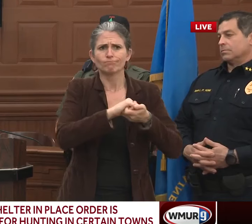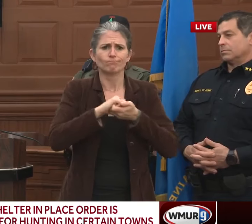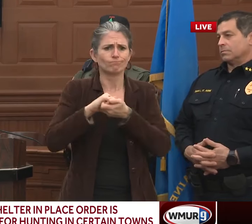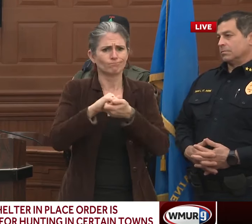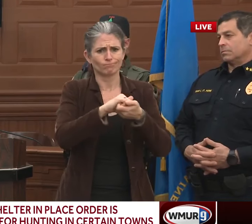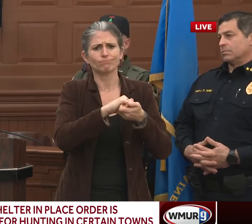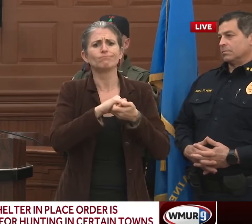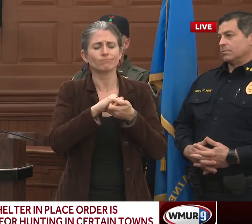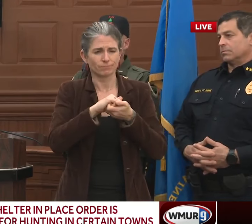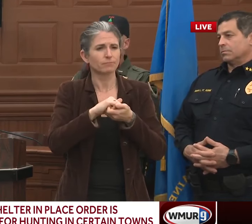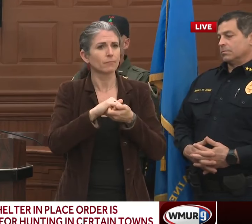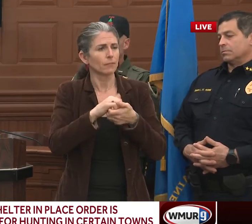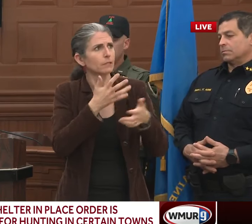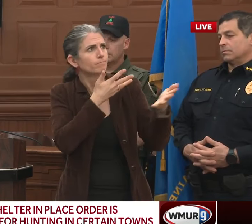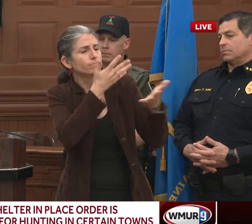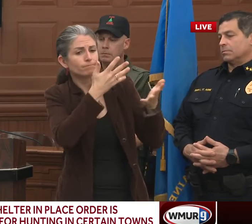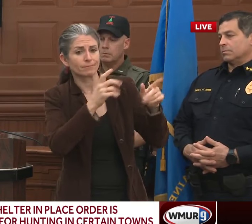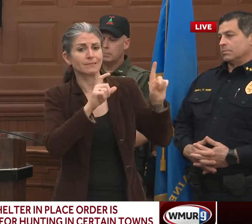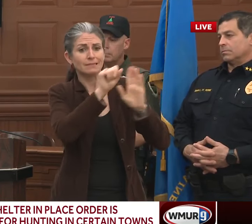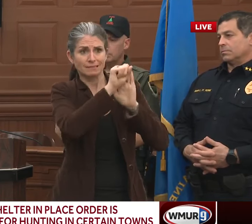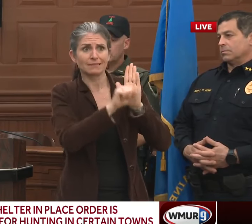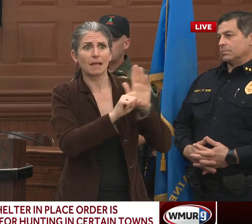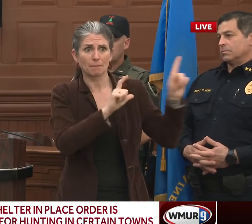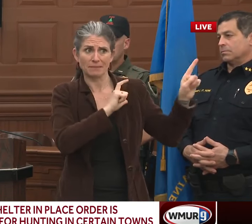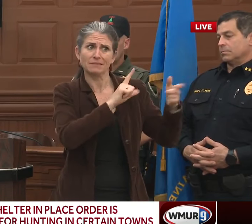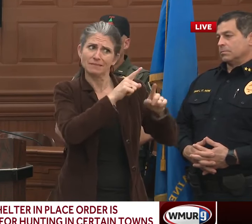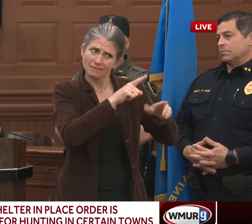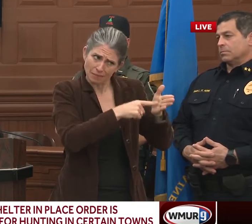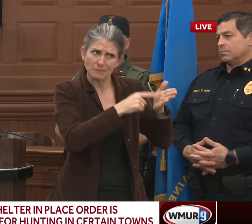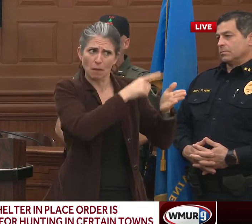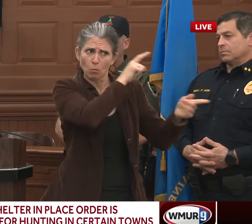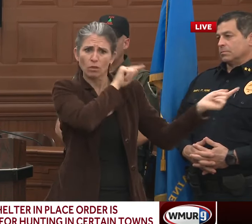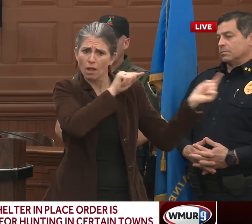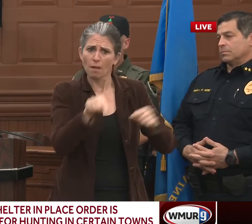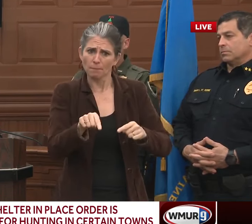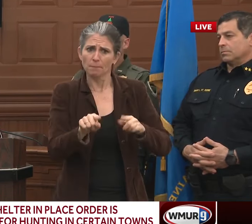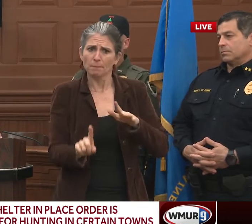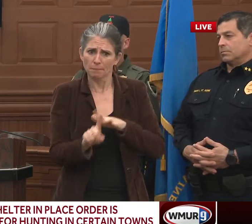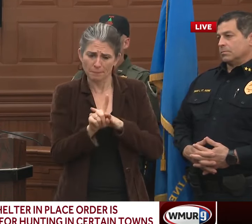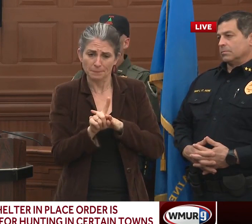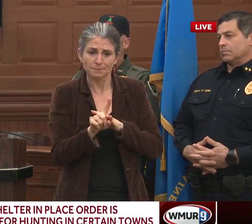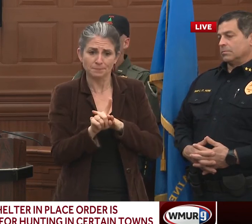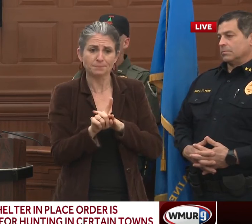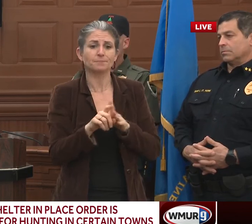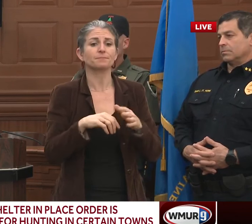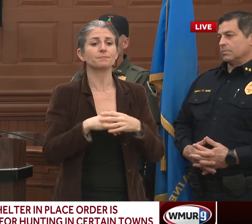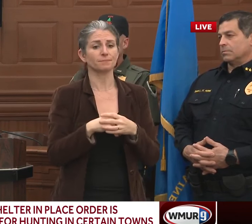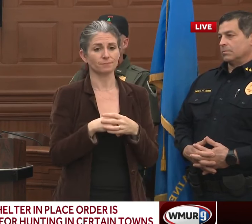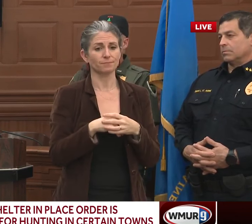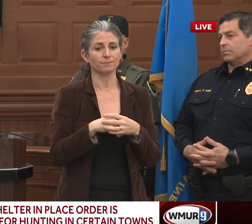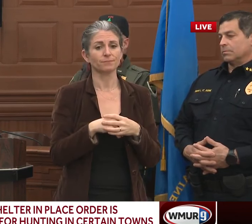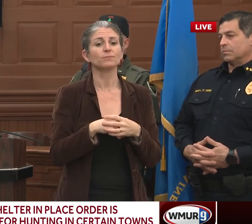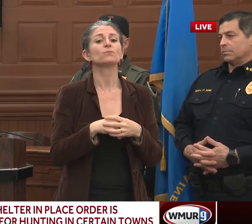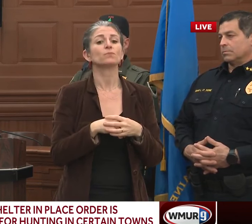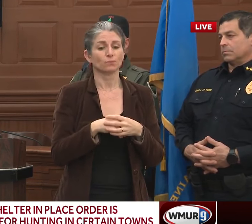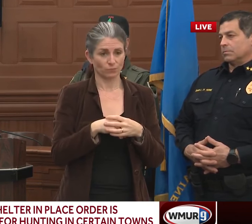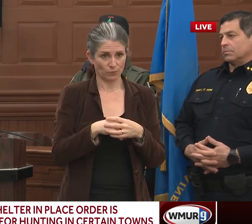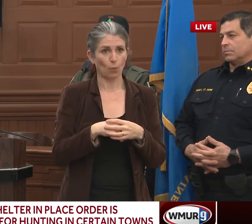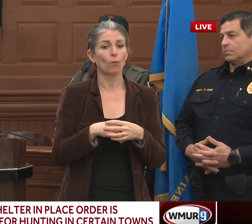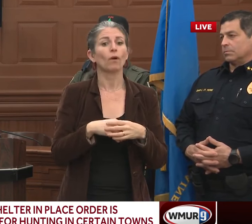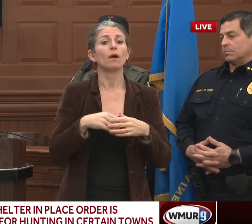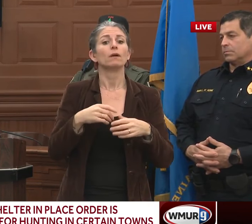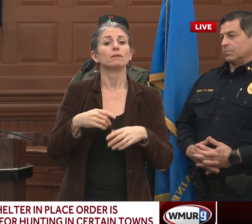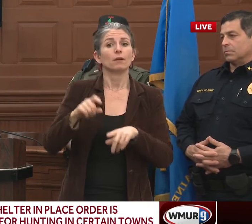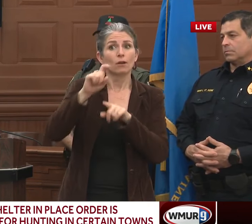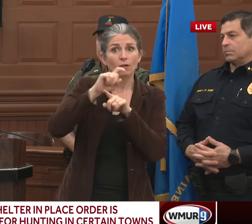specific areas to patrol. Calls came in to dispatch centers for the Department of Public Safety that would control the main state police,